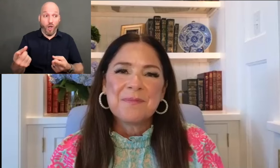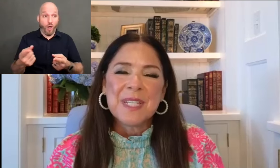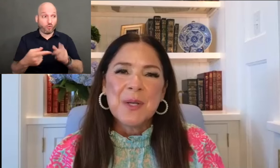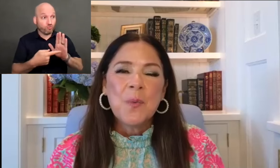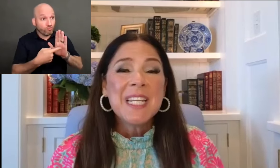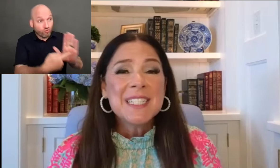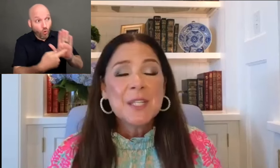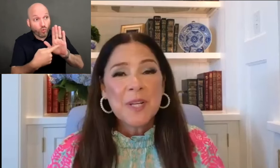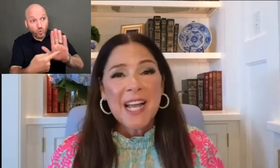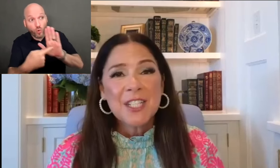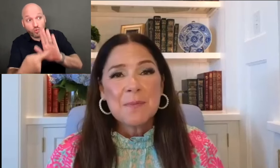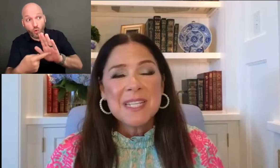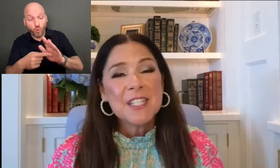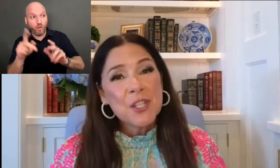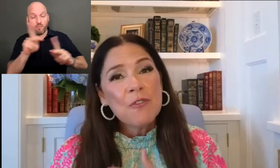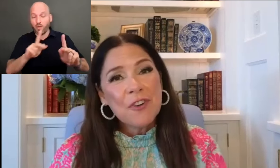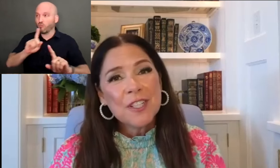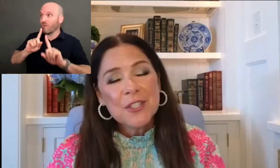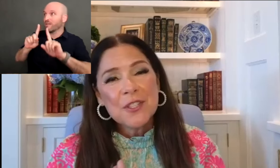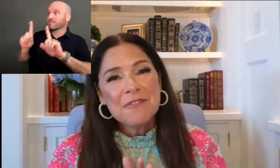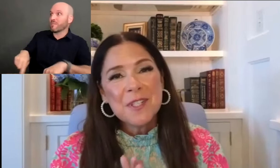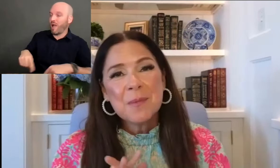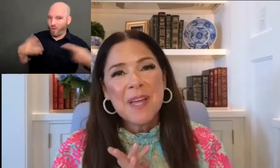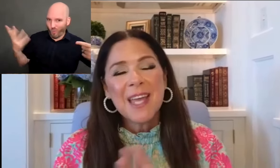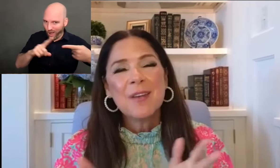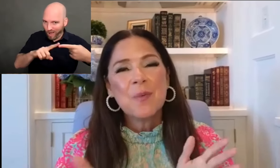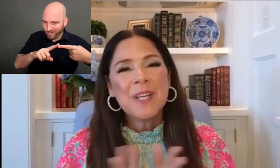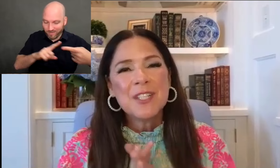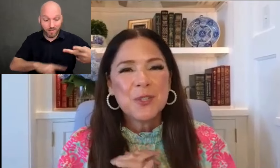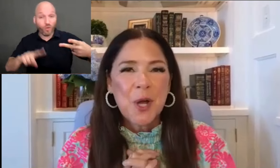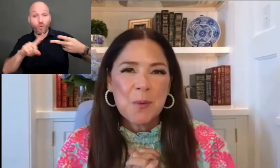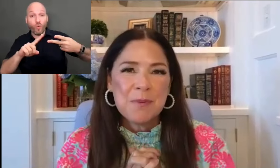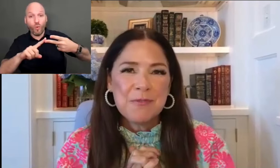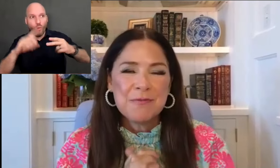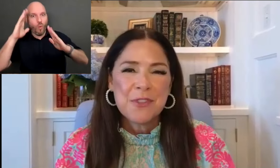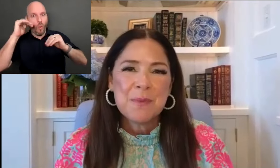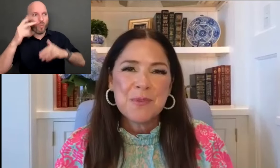What has the reaction been so far to the film and what is your hope for the movie?